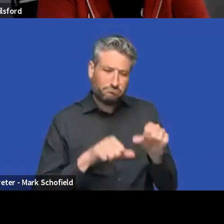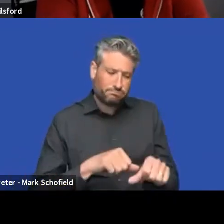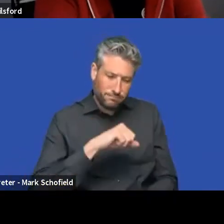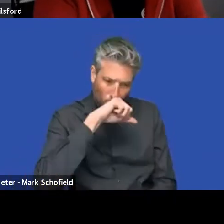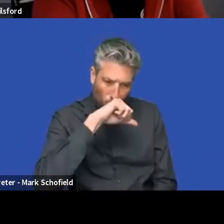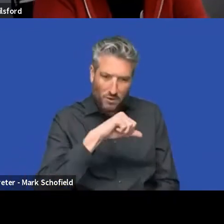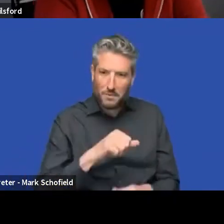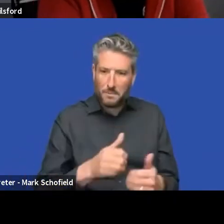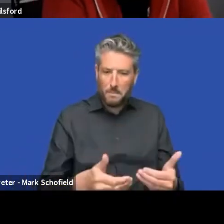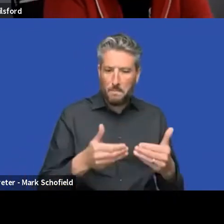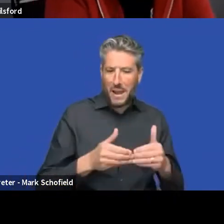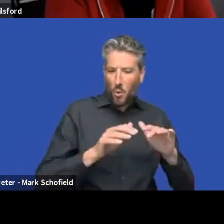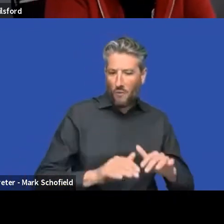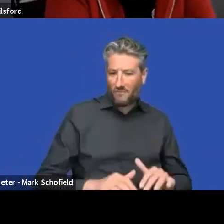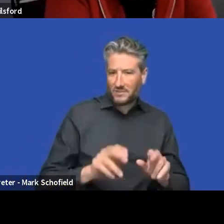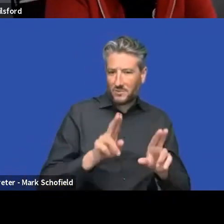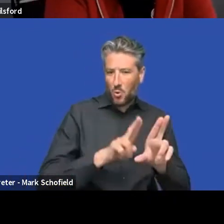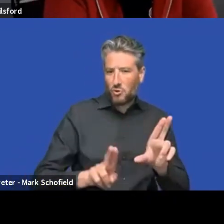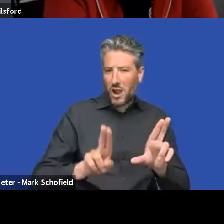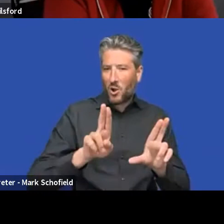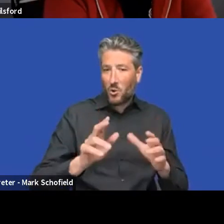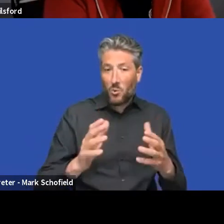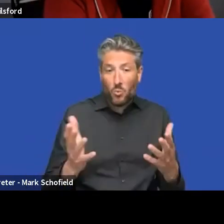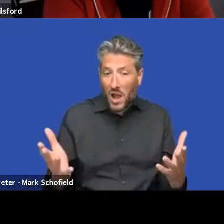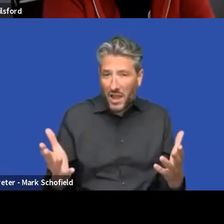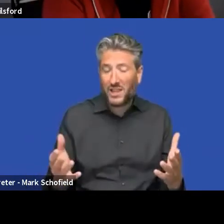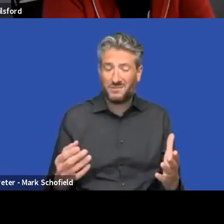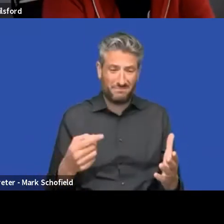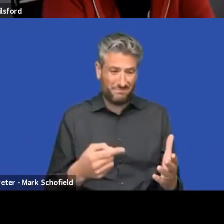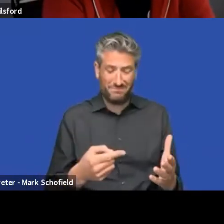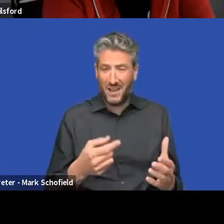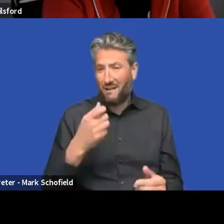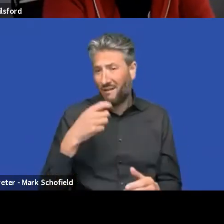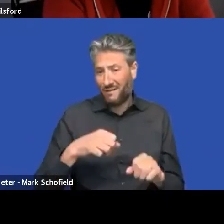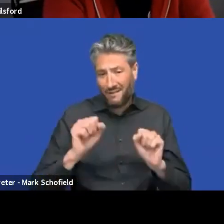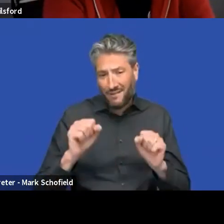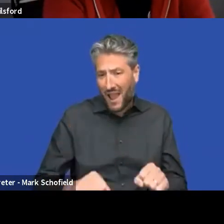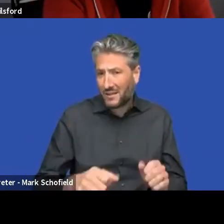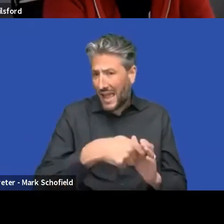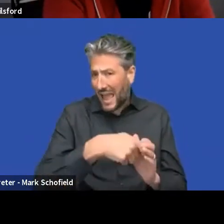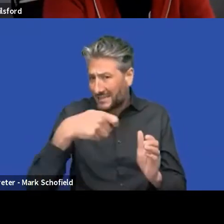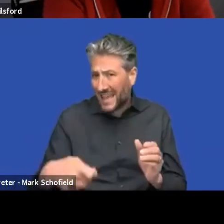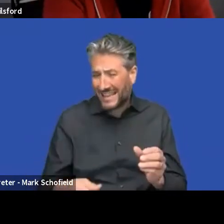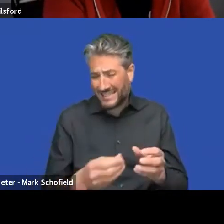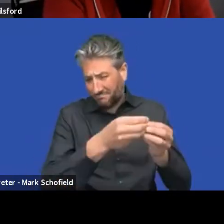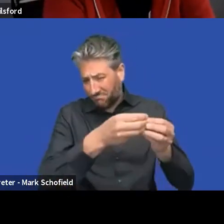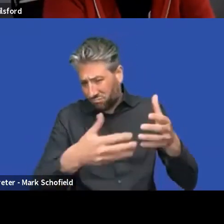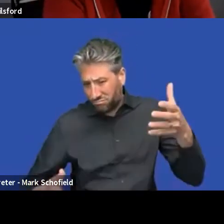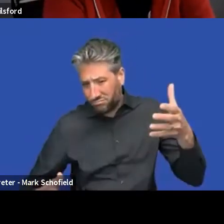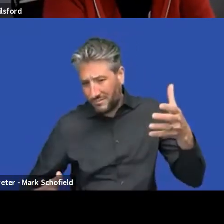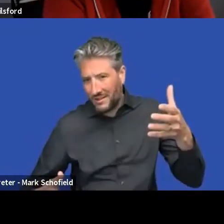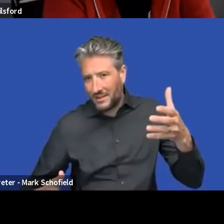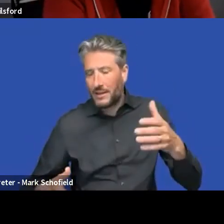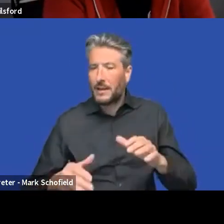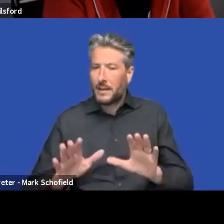it to pretty much do anything you'd like. And even if we are going to make it a little more limited, and we probably will,